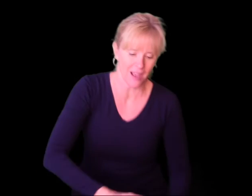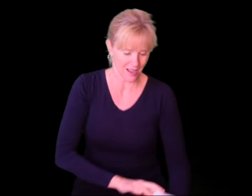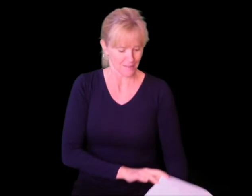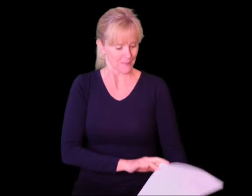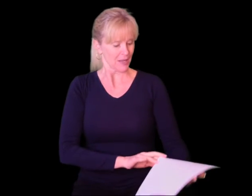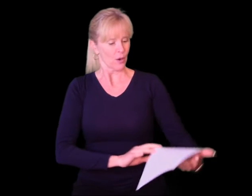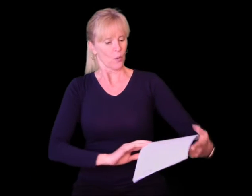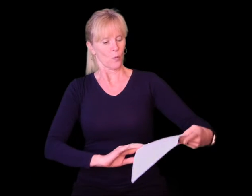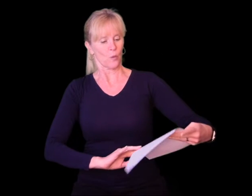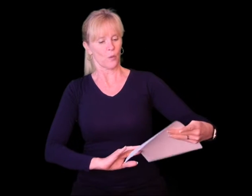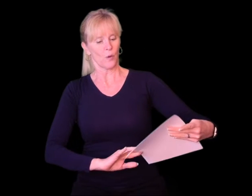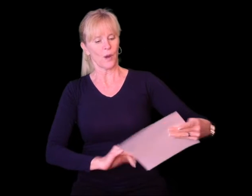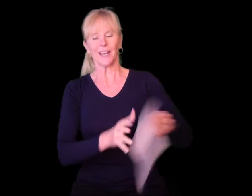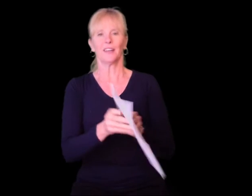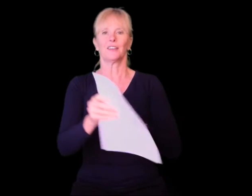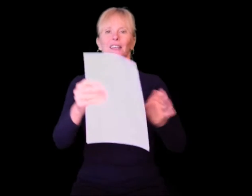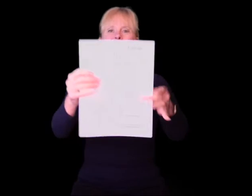right here. Yes.